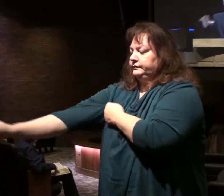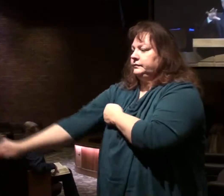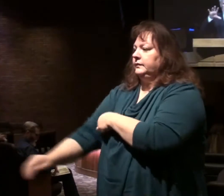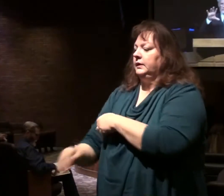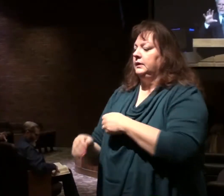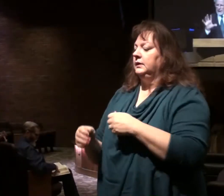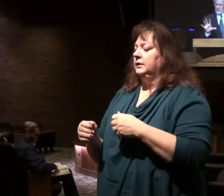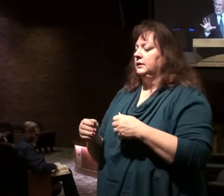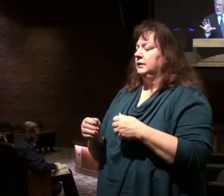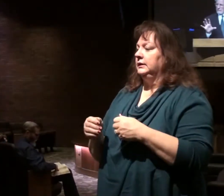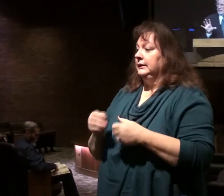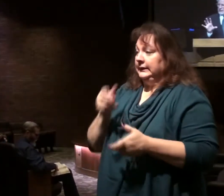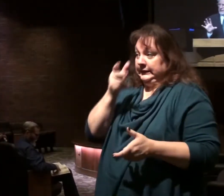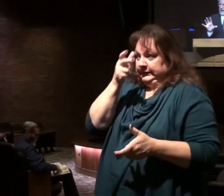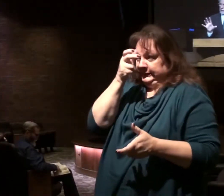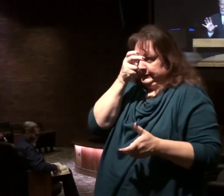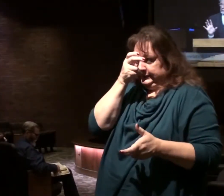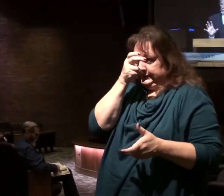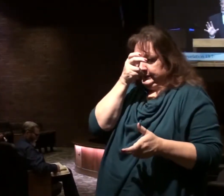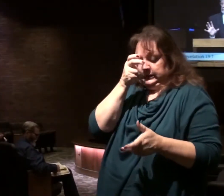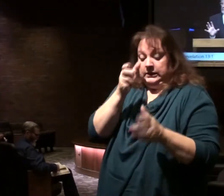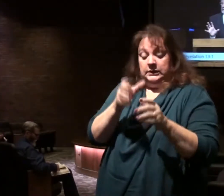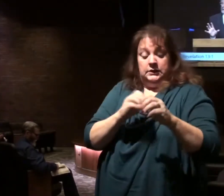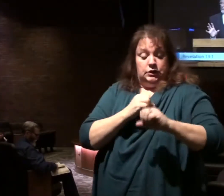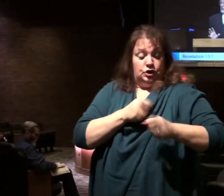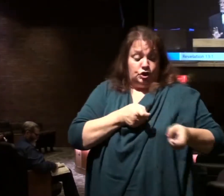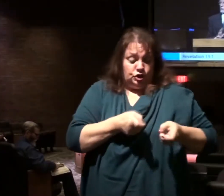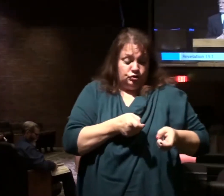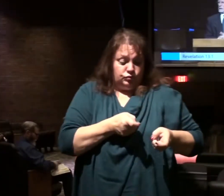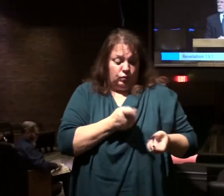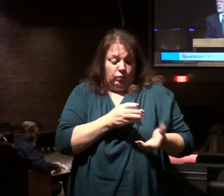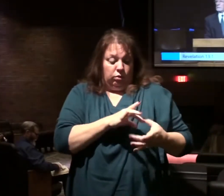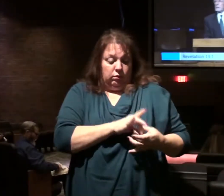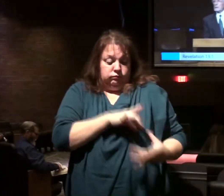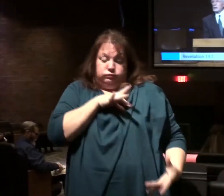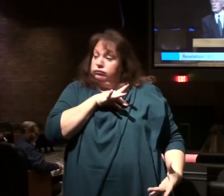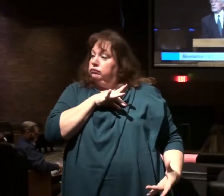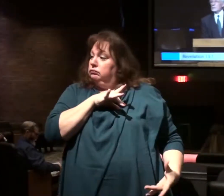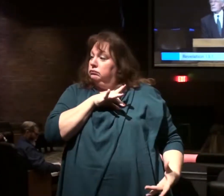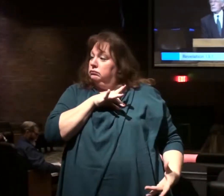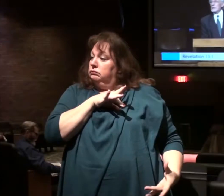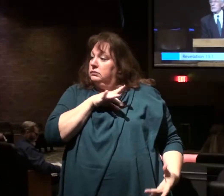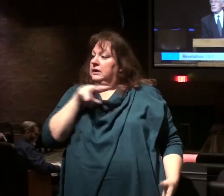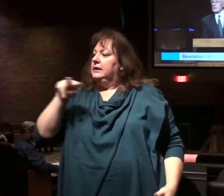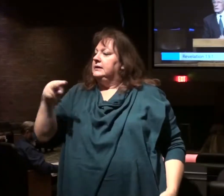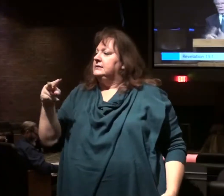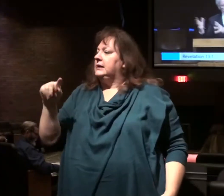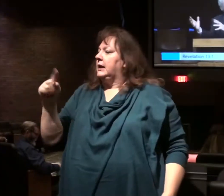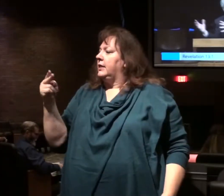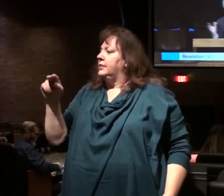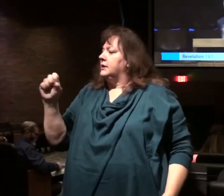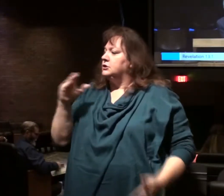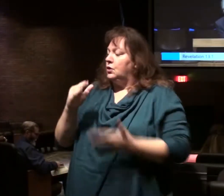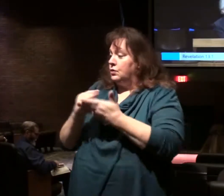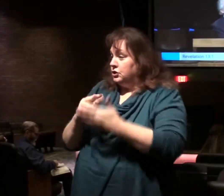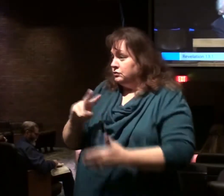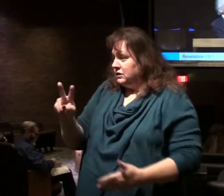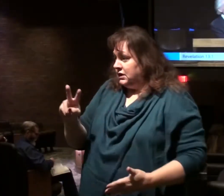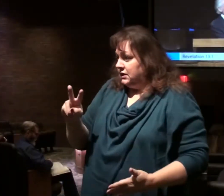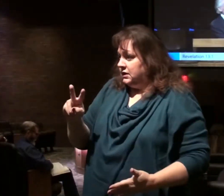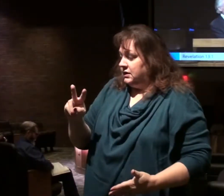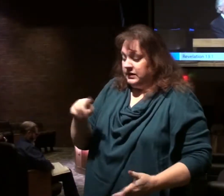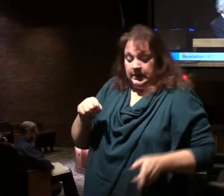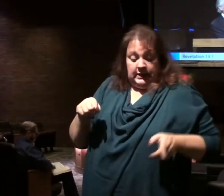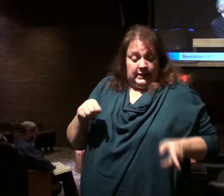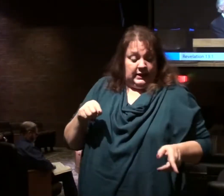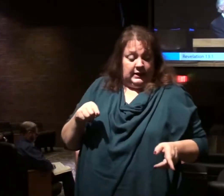Restraints on the devil have been now removed. 2 Thessalonians chapter 2. The restrainer is